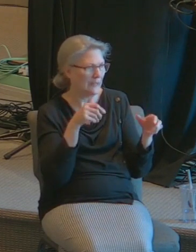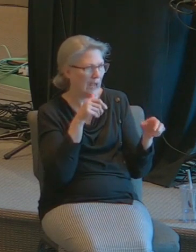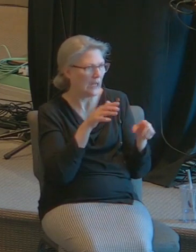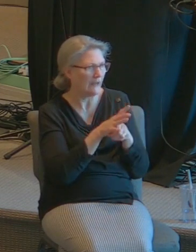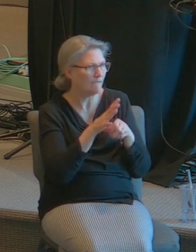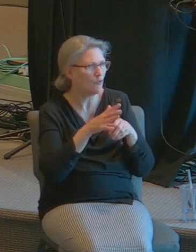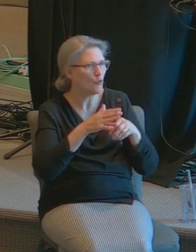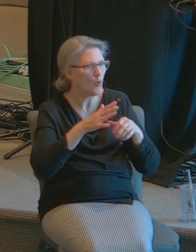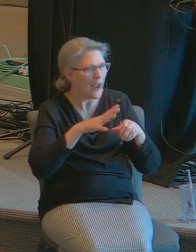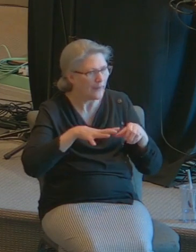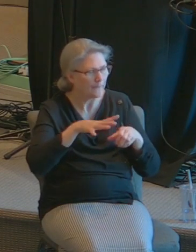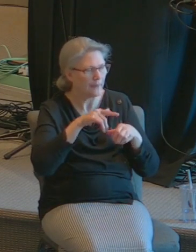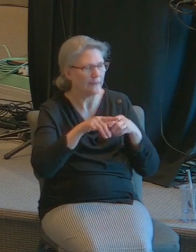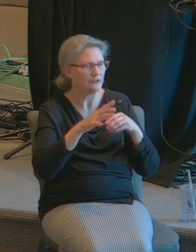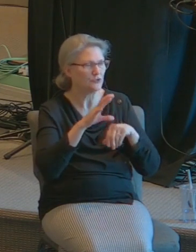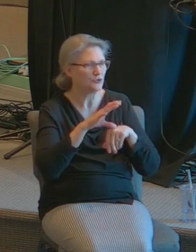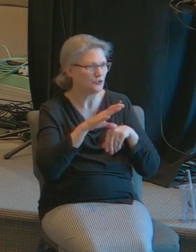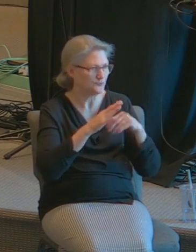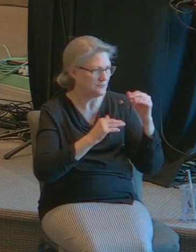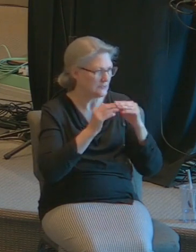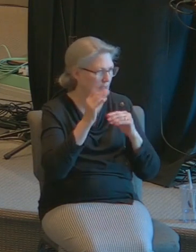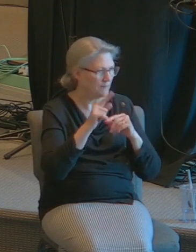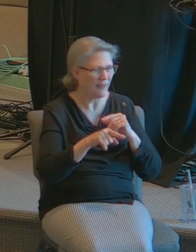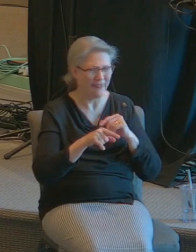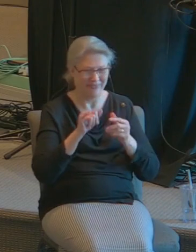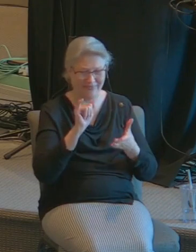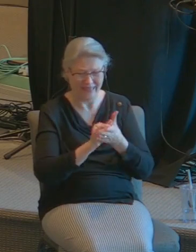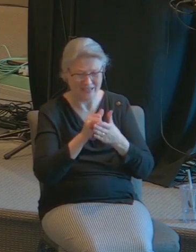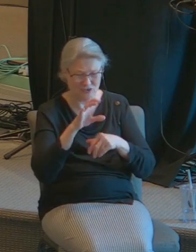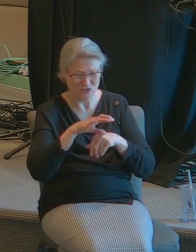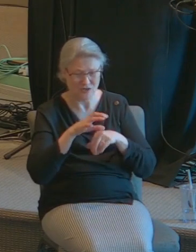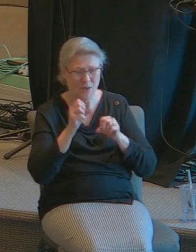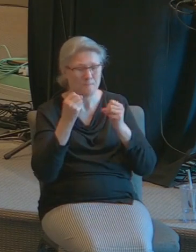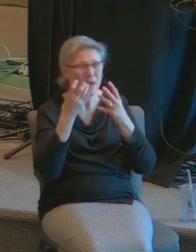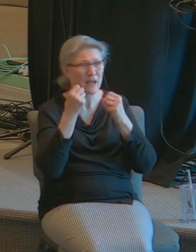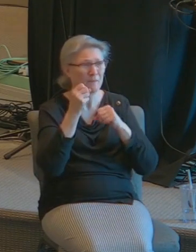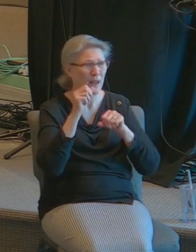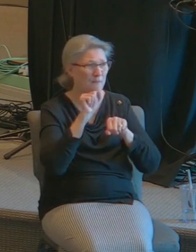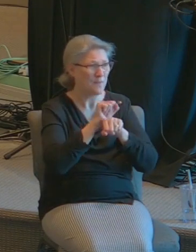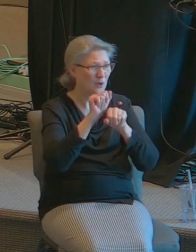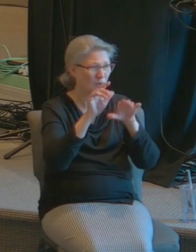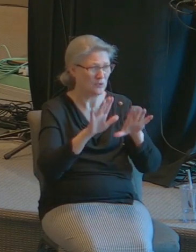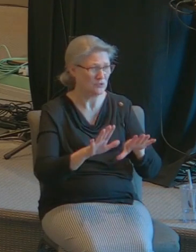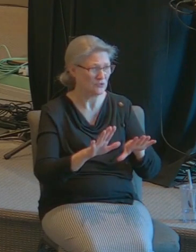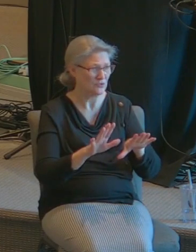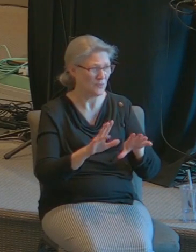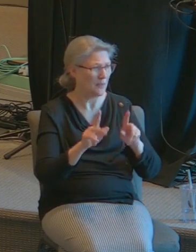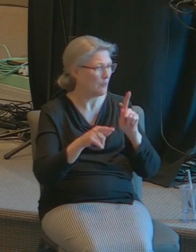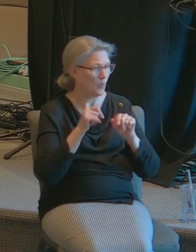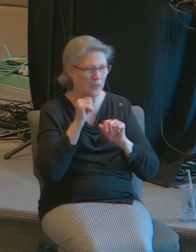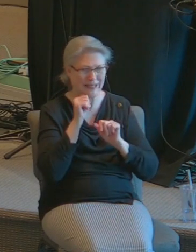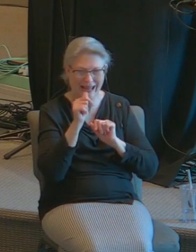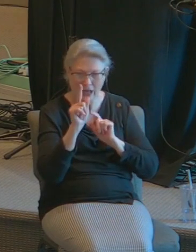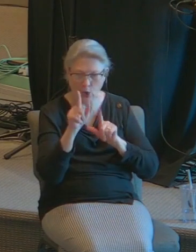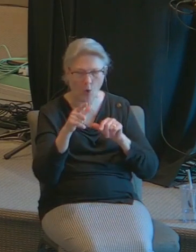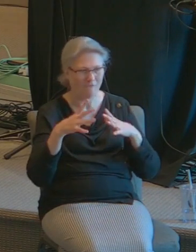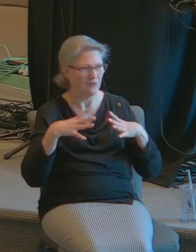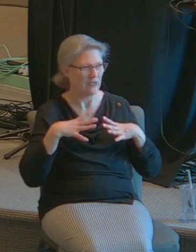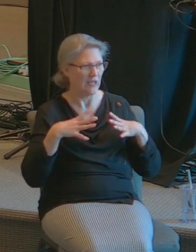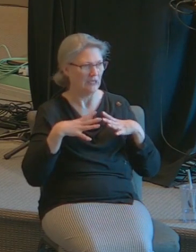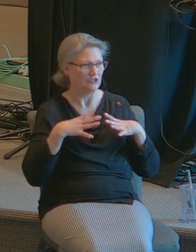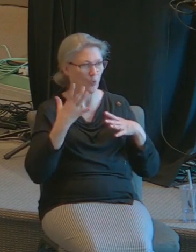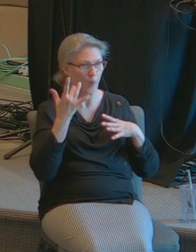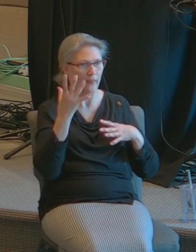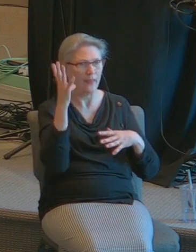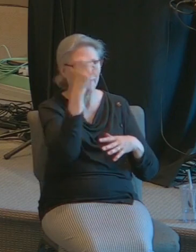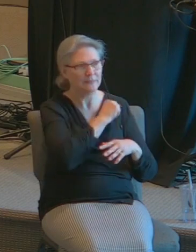that church experienced so many miracles that the people wouldn't even go on vacation for fear